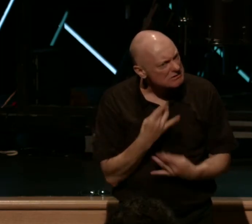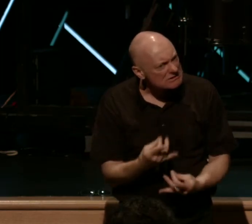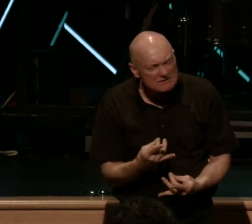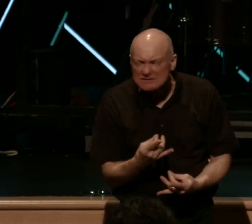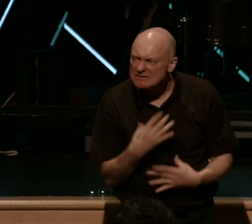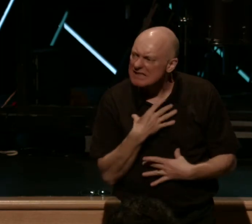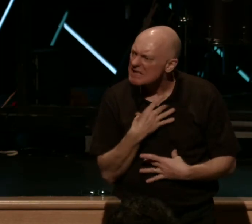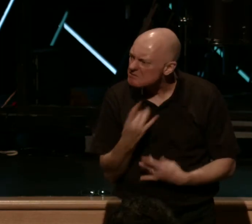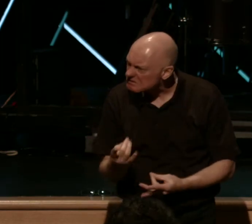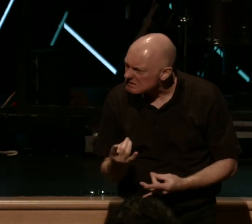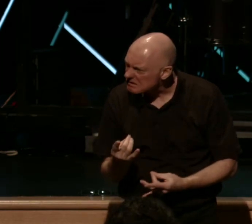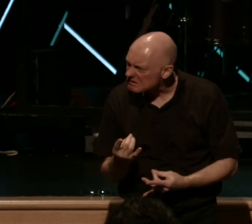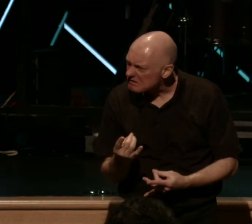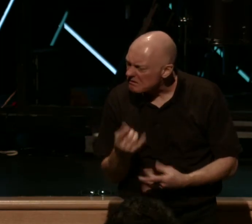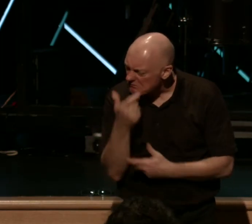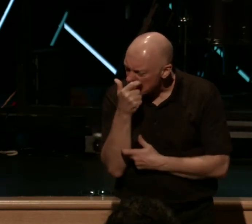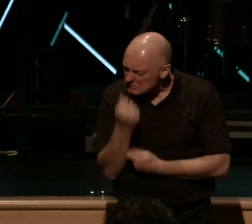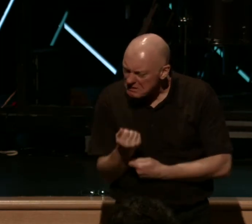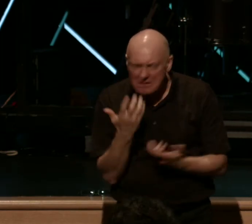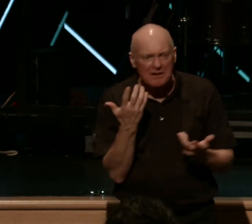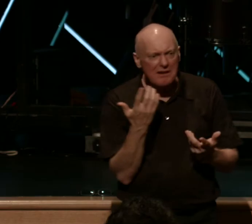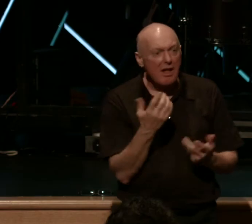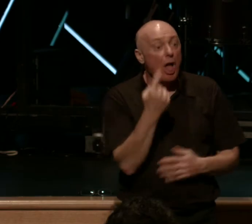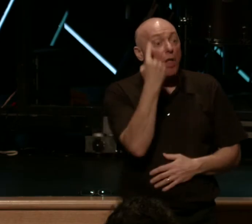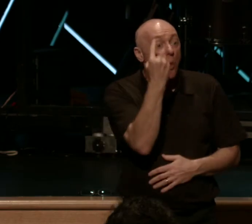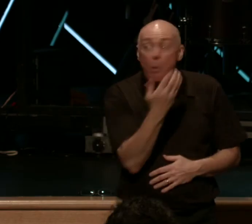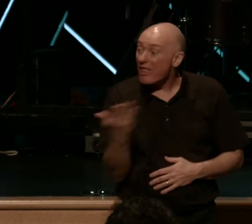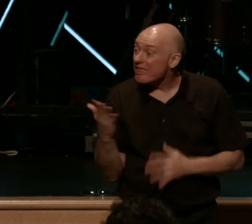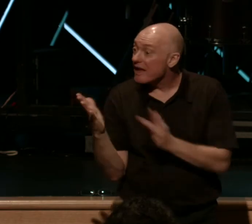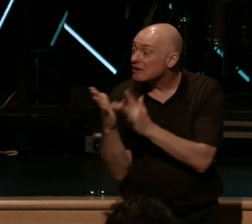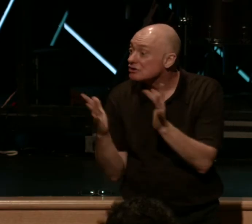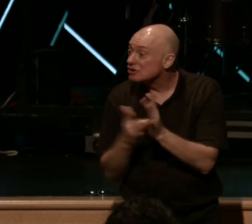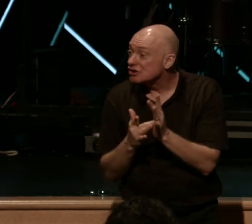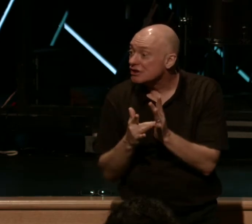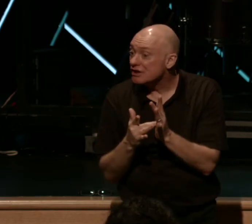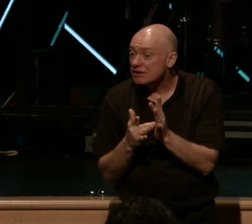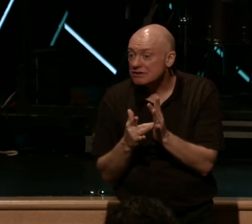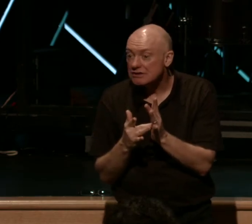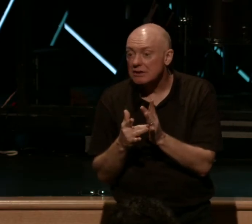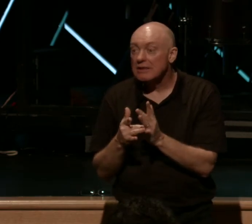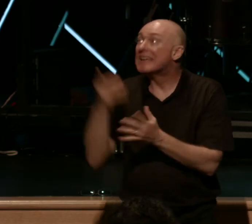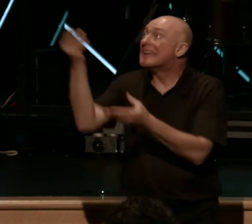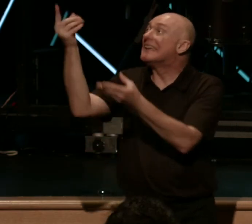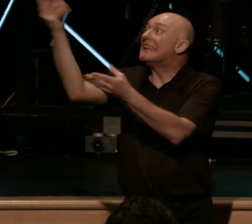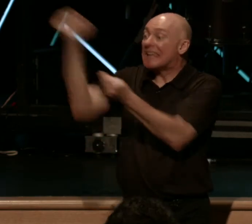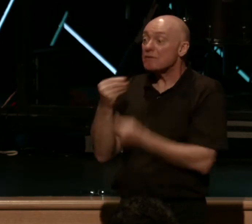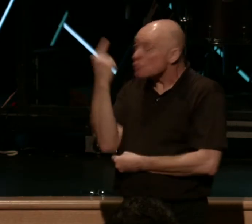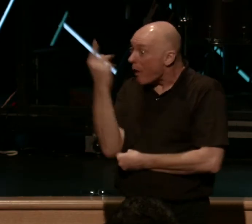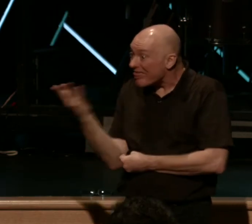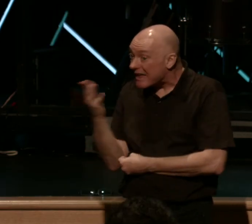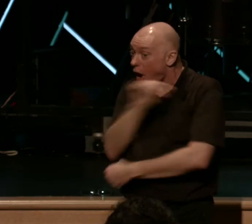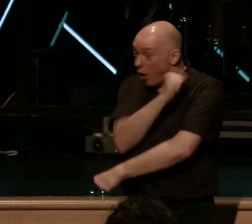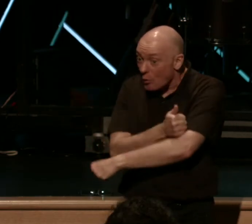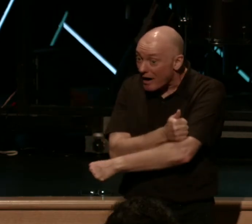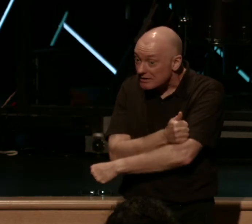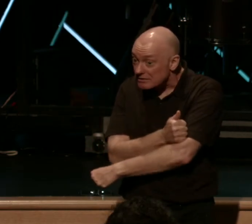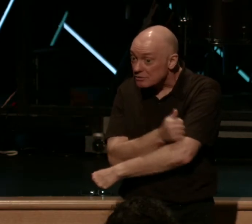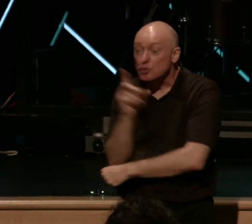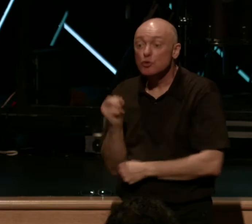I find this fascinating. That the one thing Jesus has authorized us to do as his disciples is the very